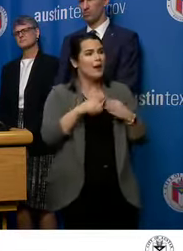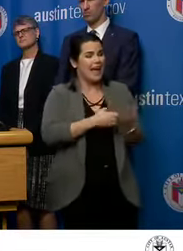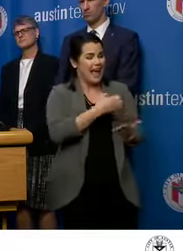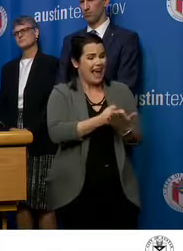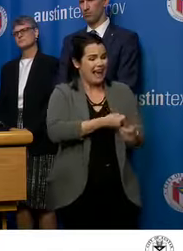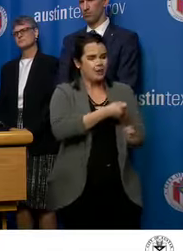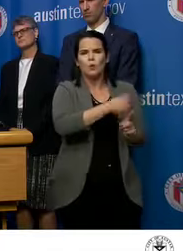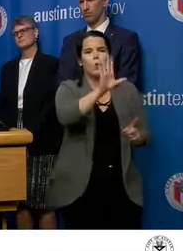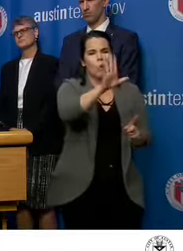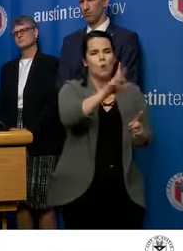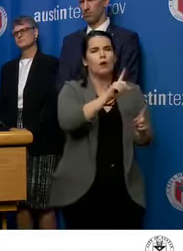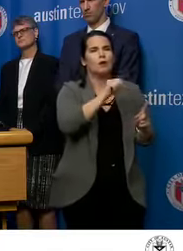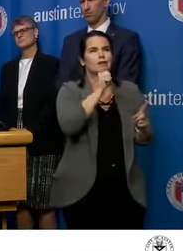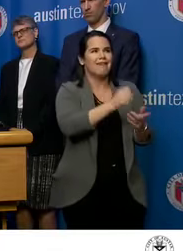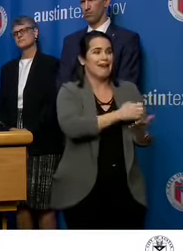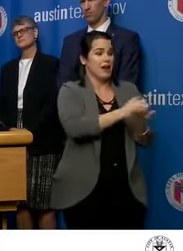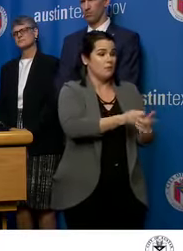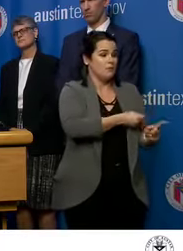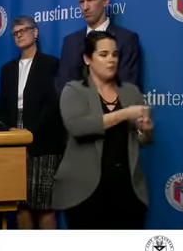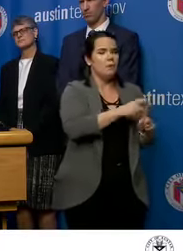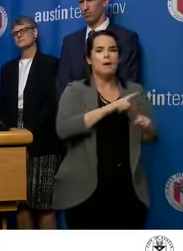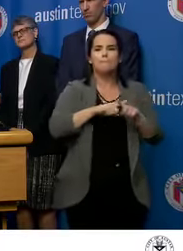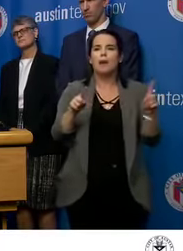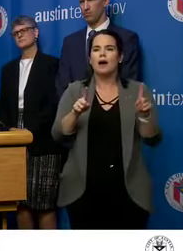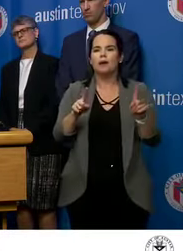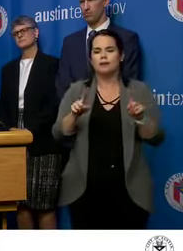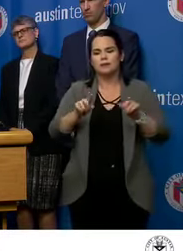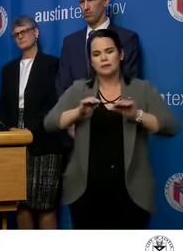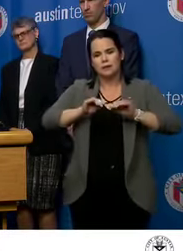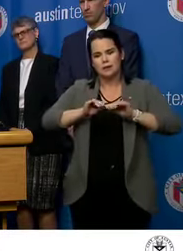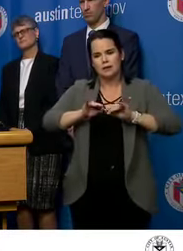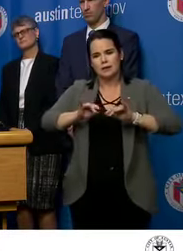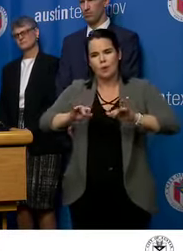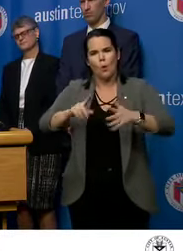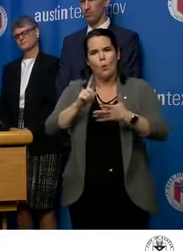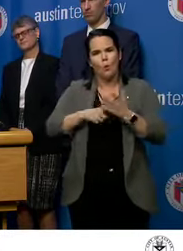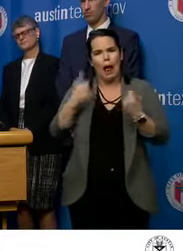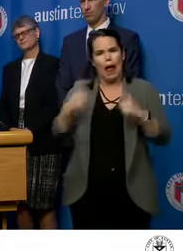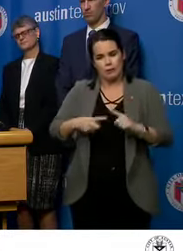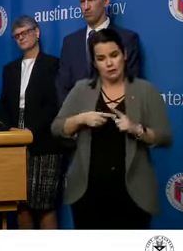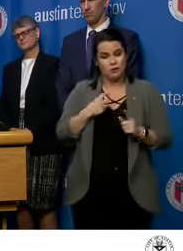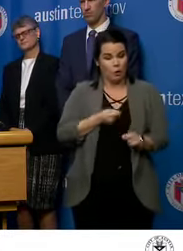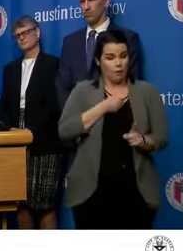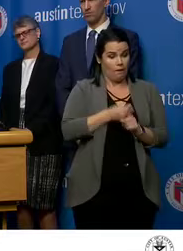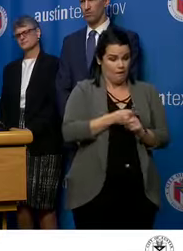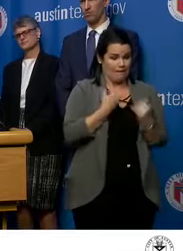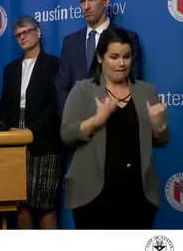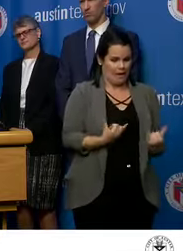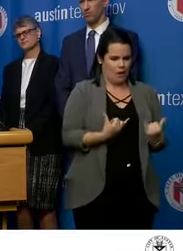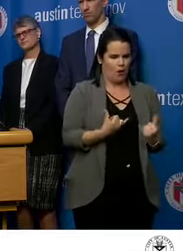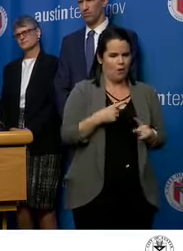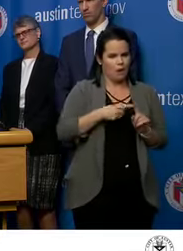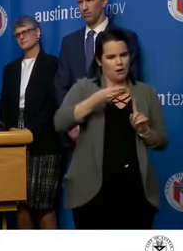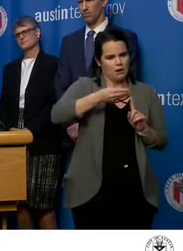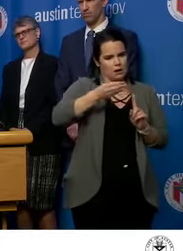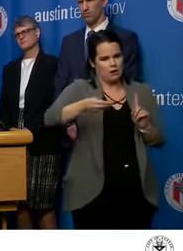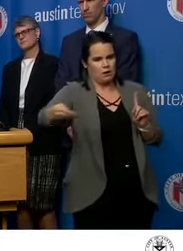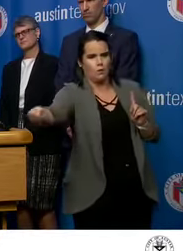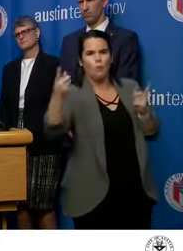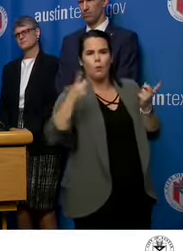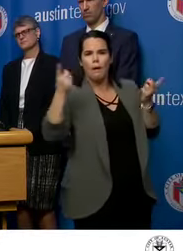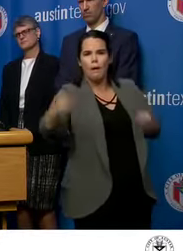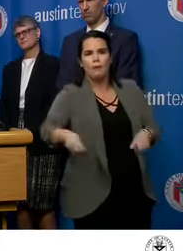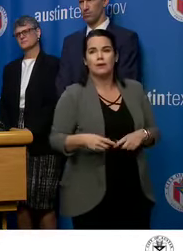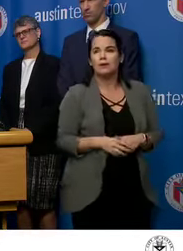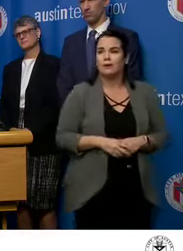the repercussions from that. Because health is a multi-dimensional thing. It is also related to having a job and earning